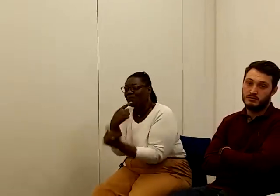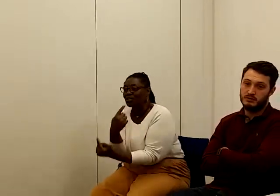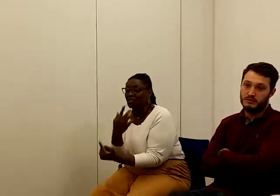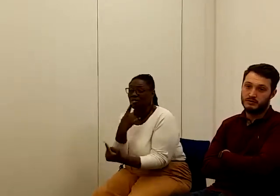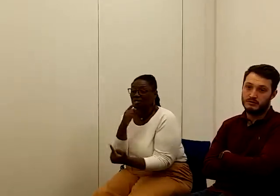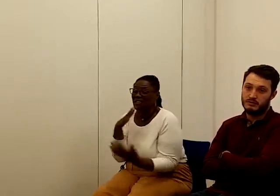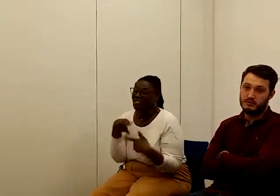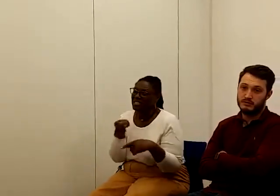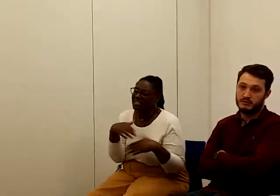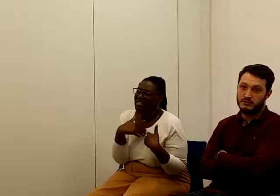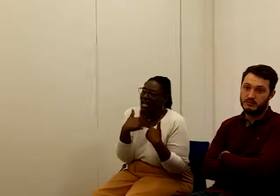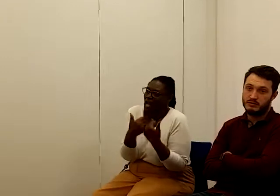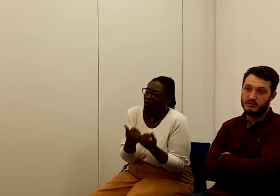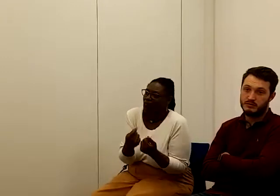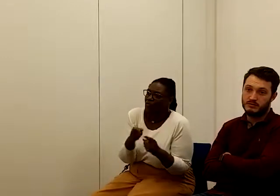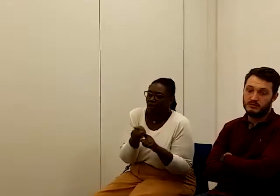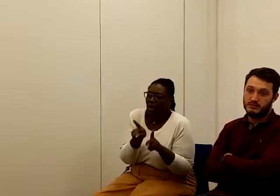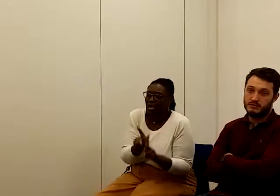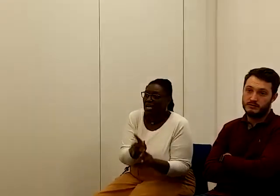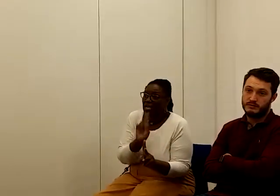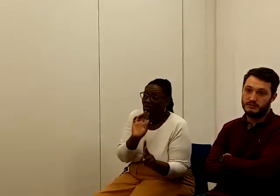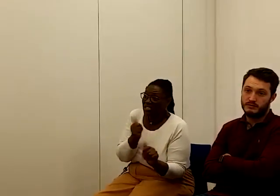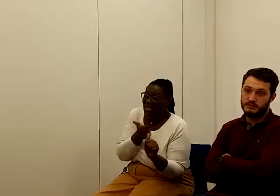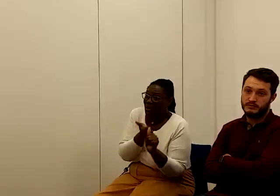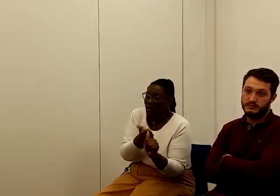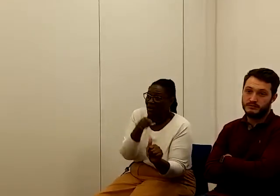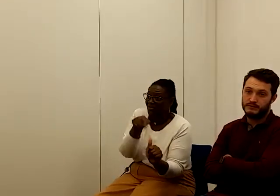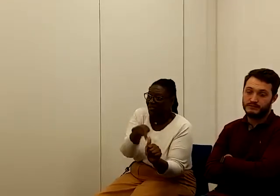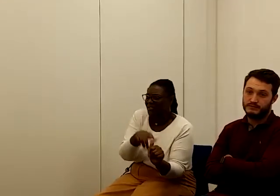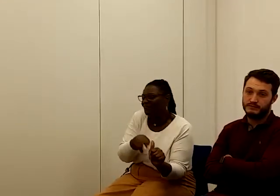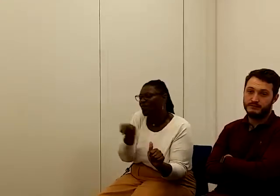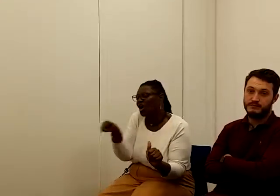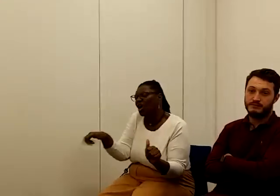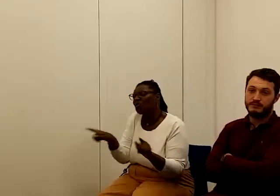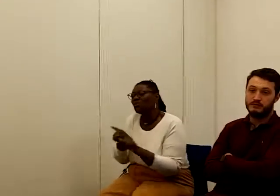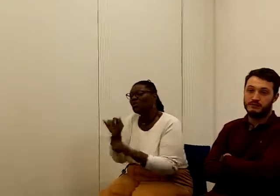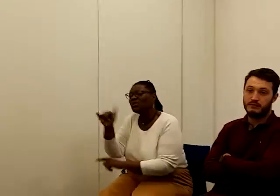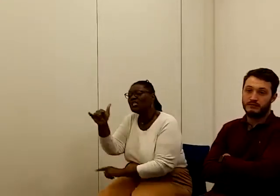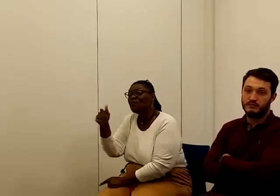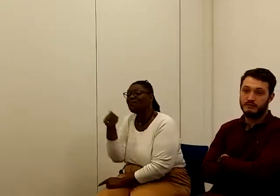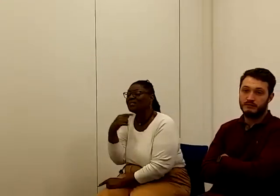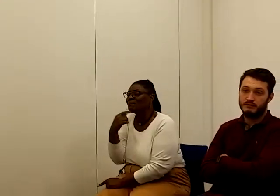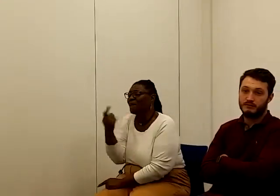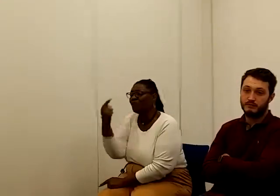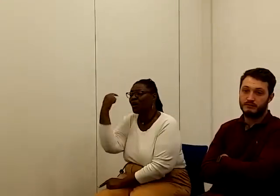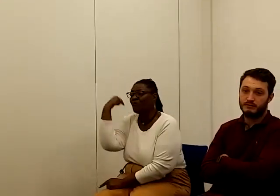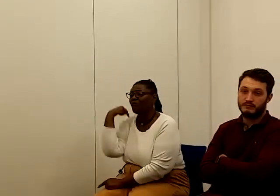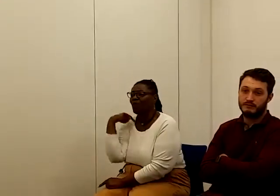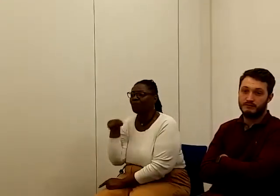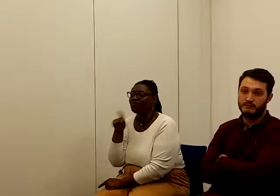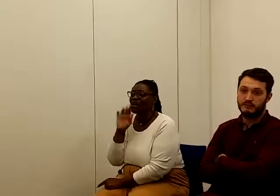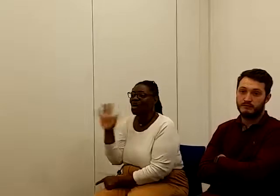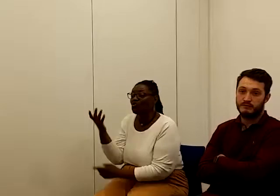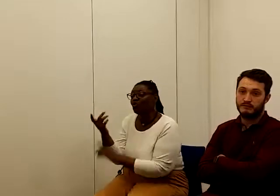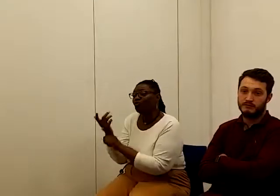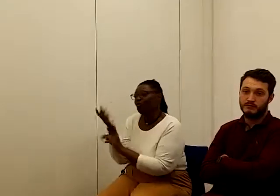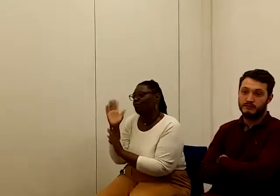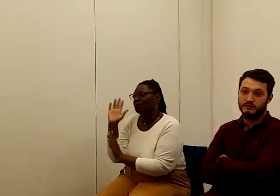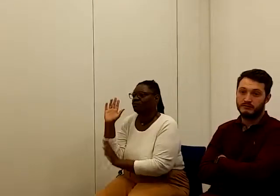healthy way people stand behind this. And then the other thing is some of us may have come from religious backgrounds, which